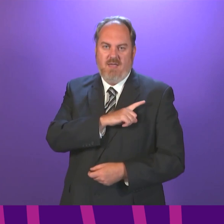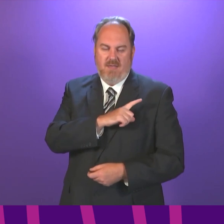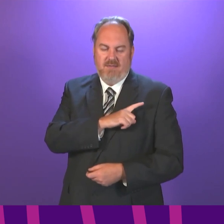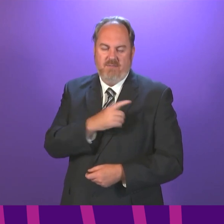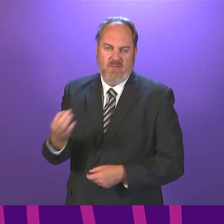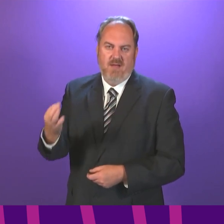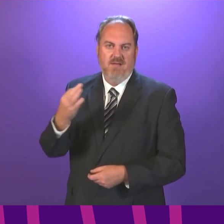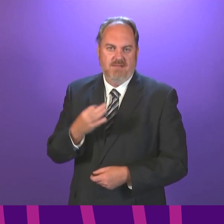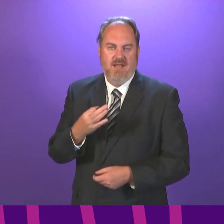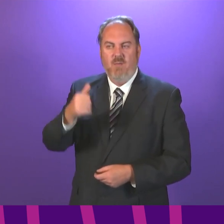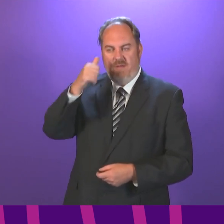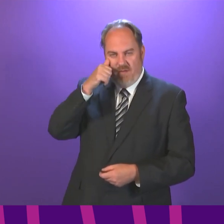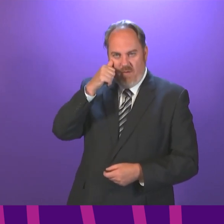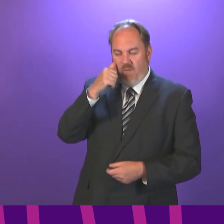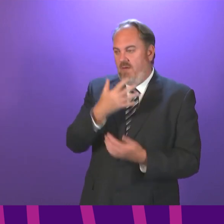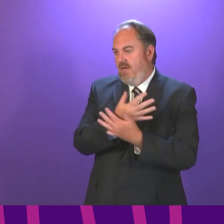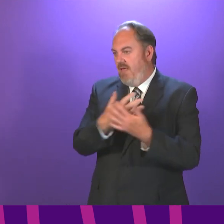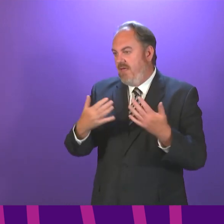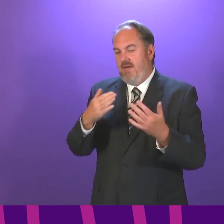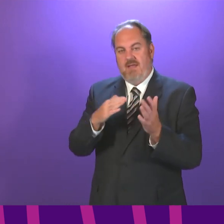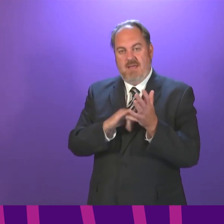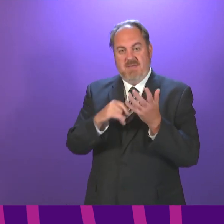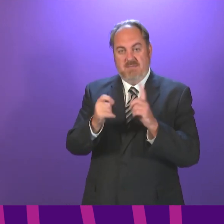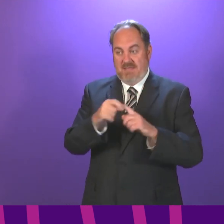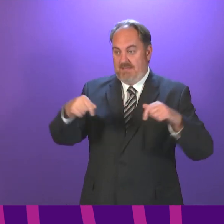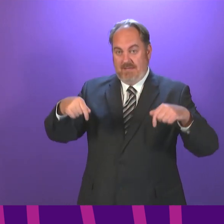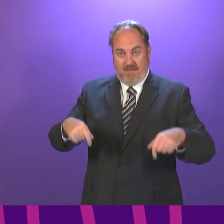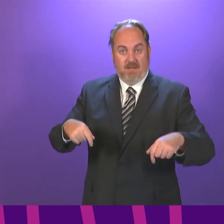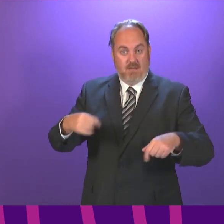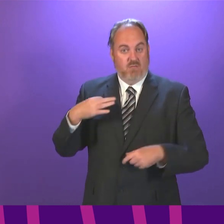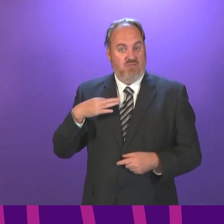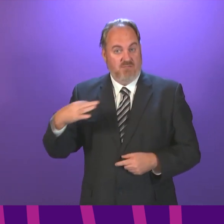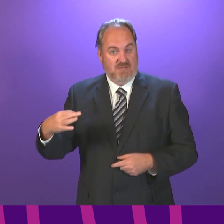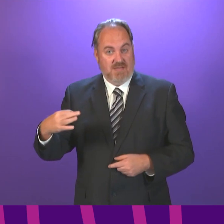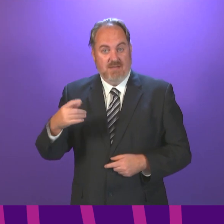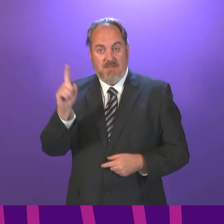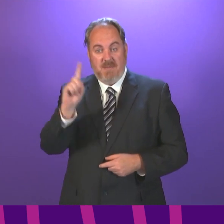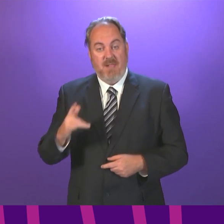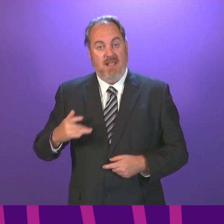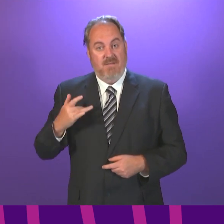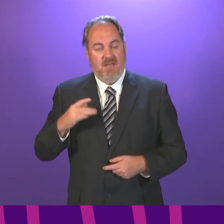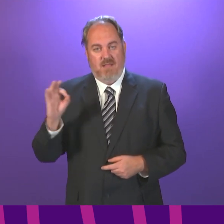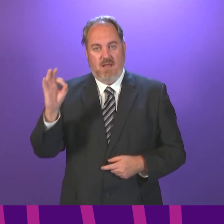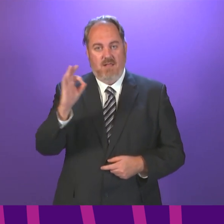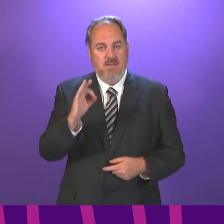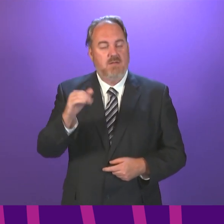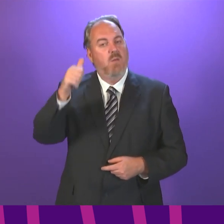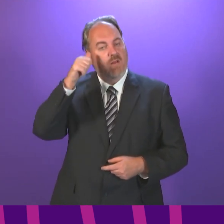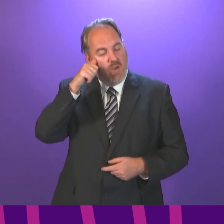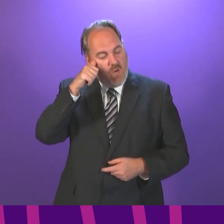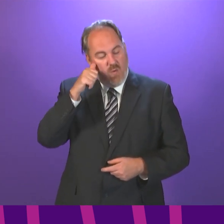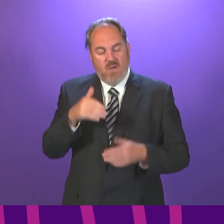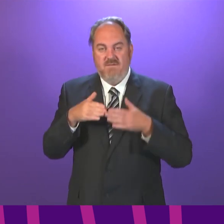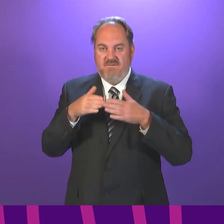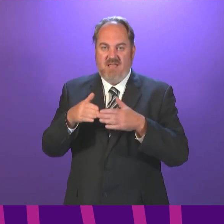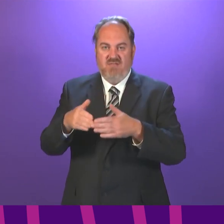very strongly by other members representing island communities. Physical distancing has restricted capacity on ferries